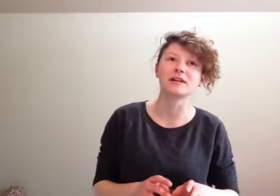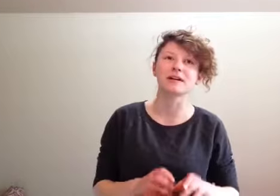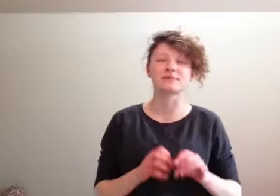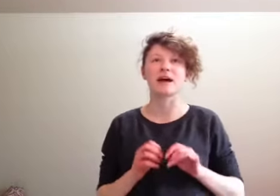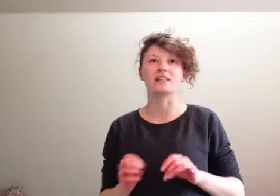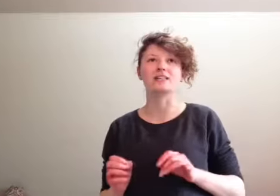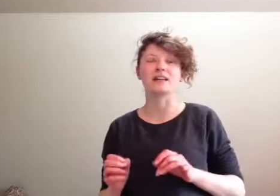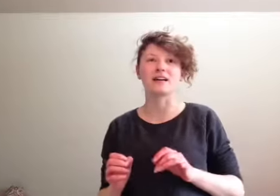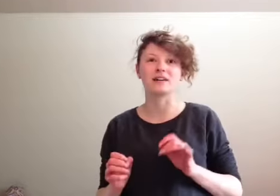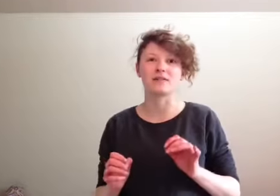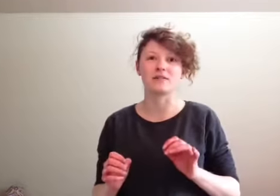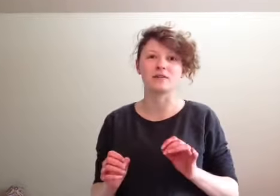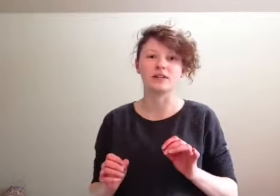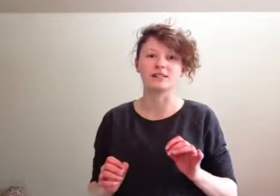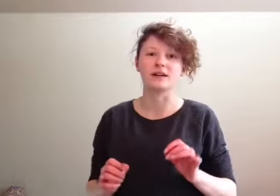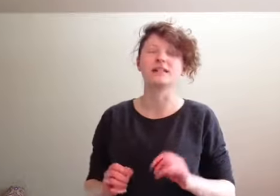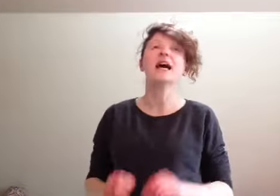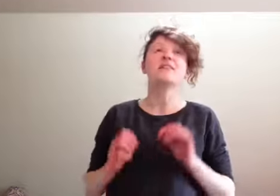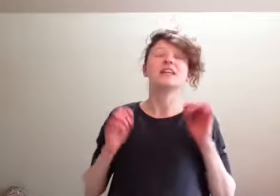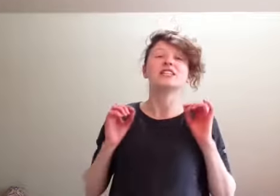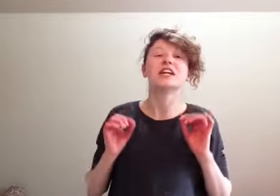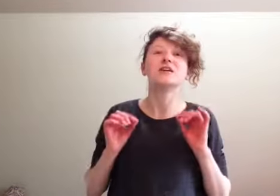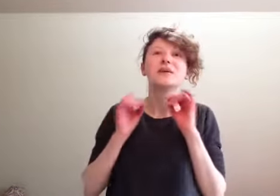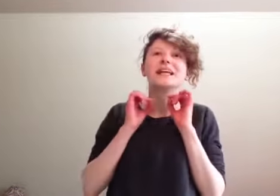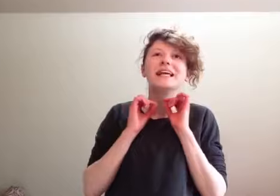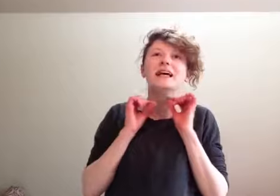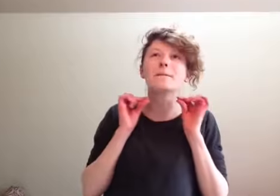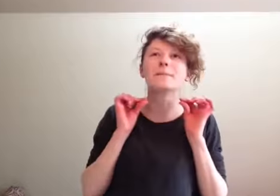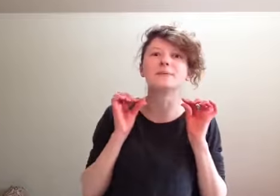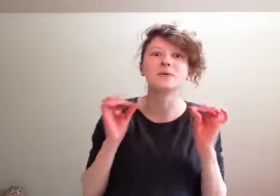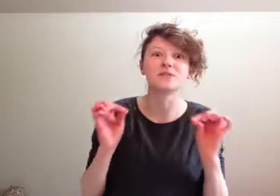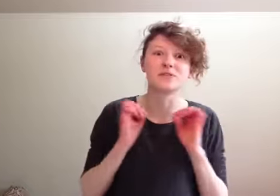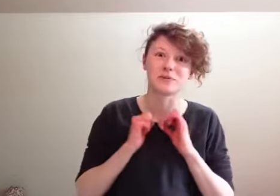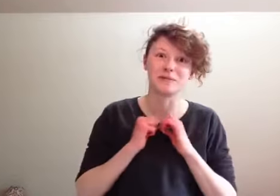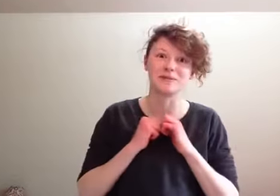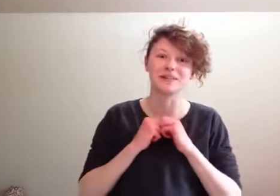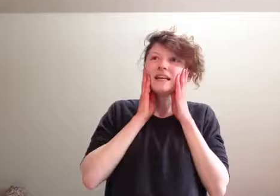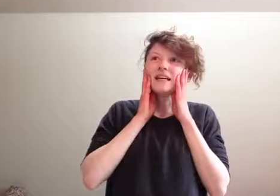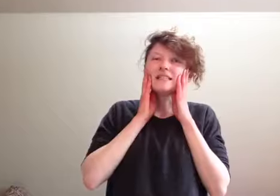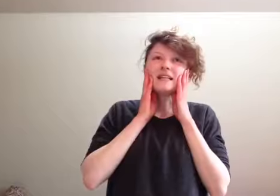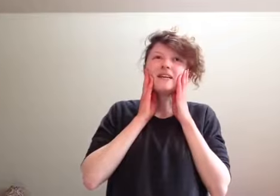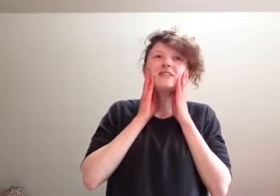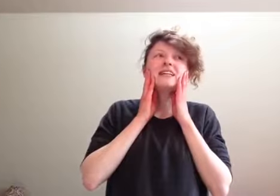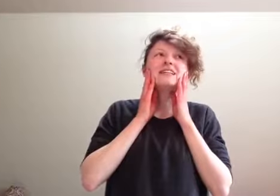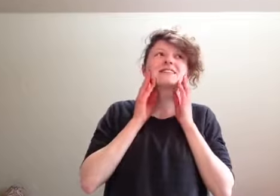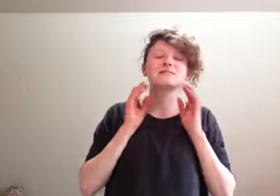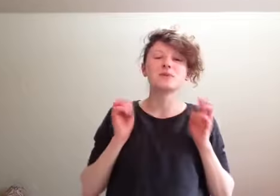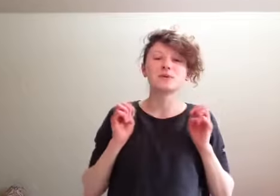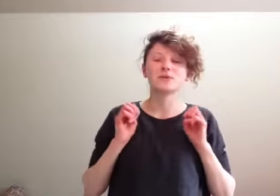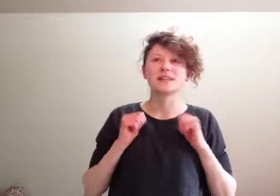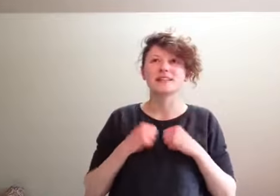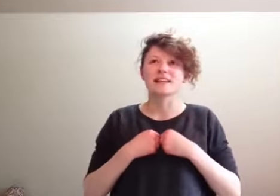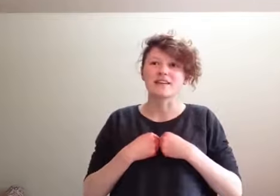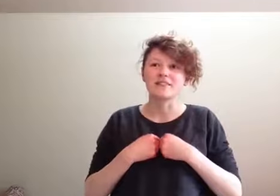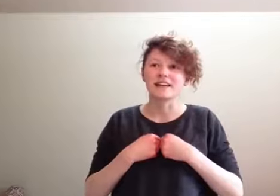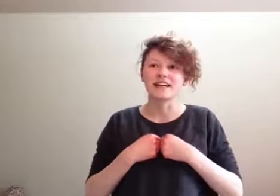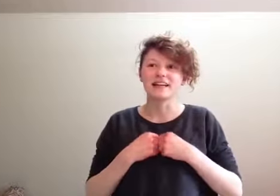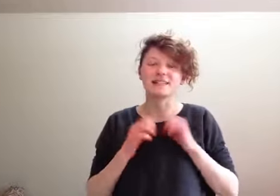nice but actually they're kind of evil on the inside. They're genuinely beautiful people. It's like a really small nice cafe and it